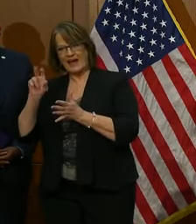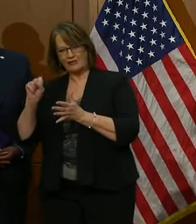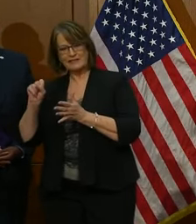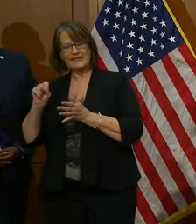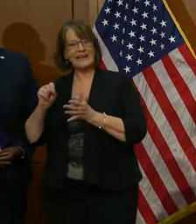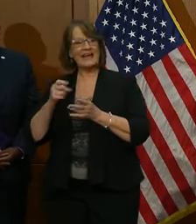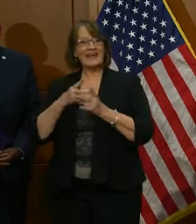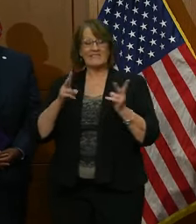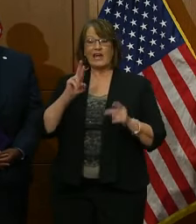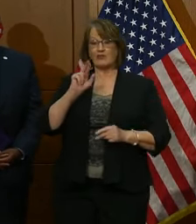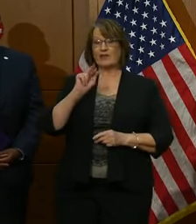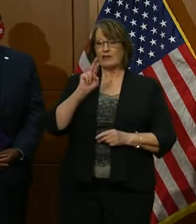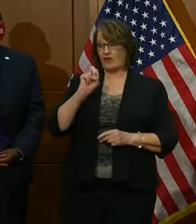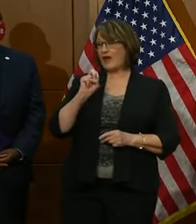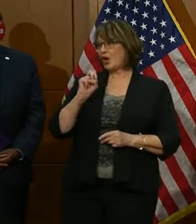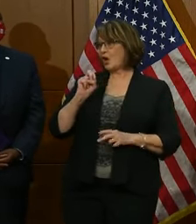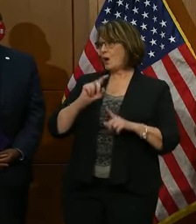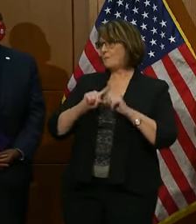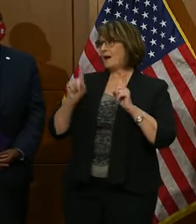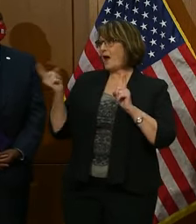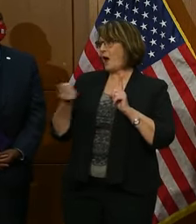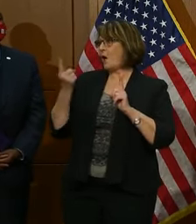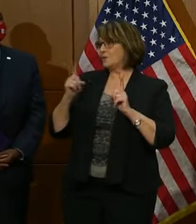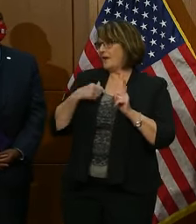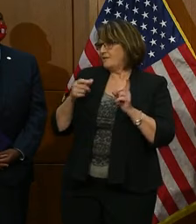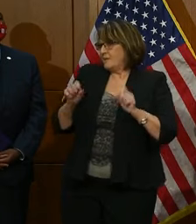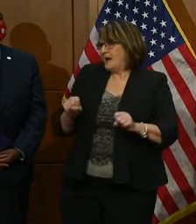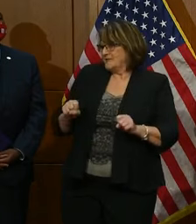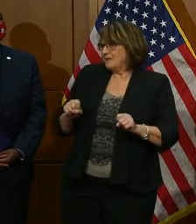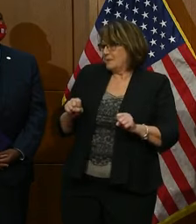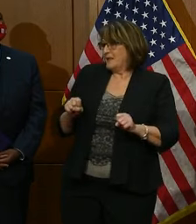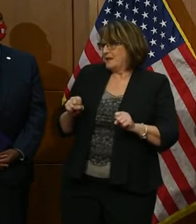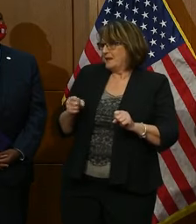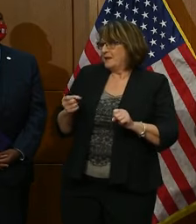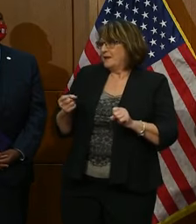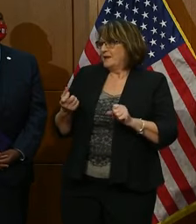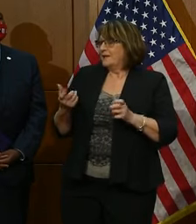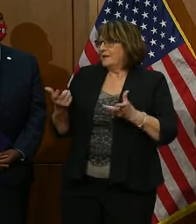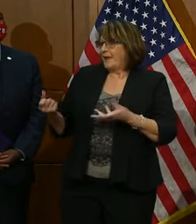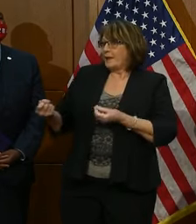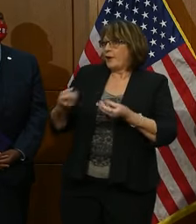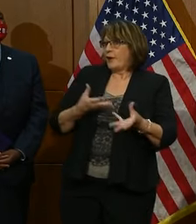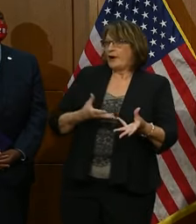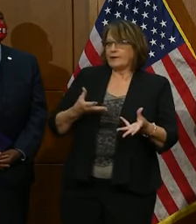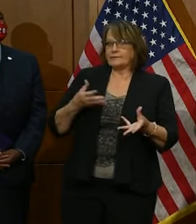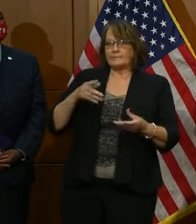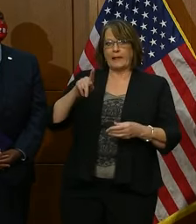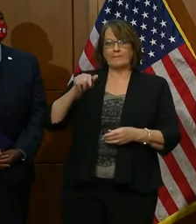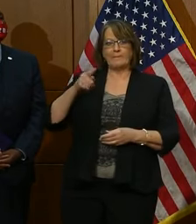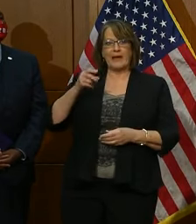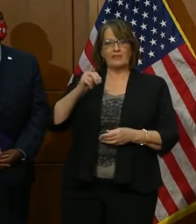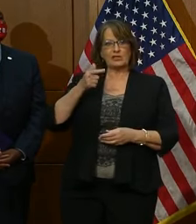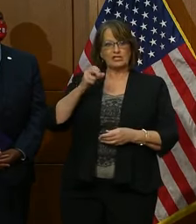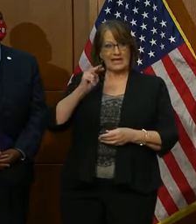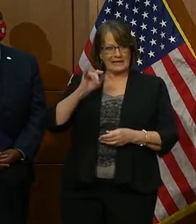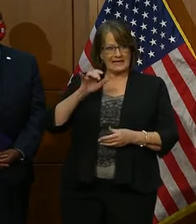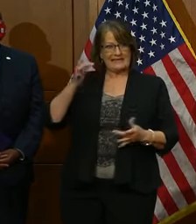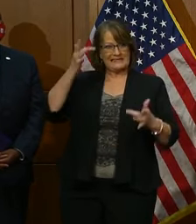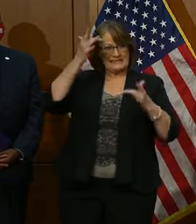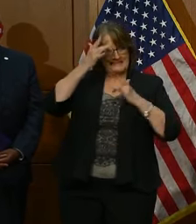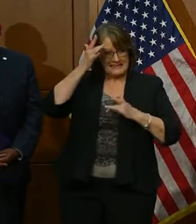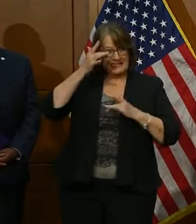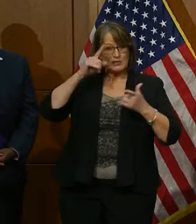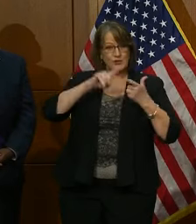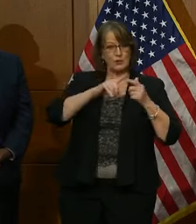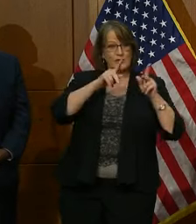cases there is always the possibility that an attenuated virus can turn pathogenic and cause the disease both in the person that